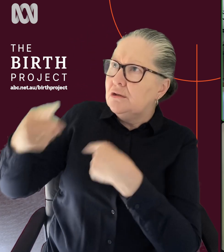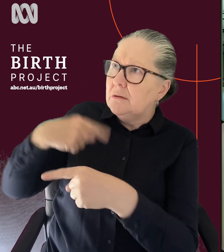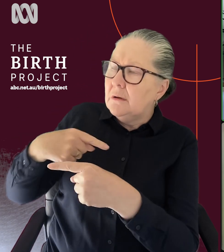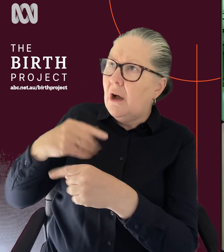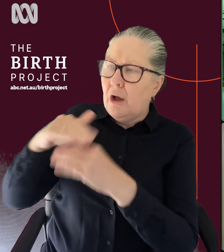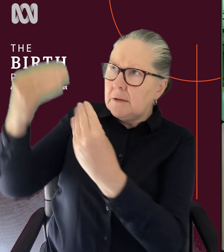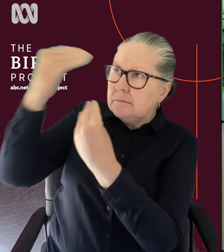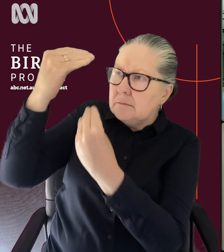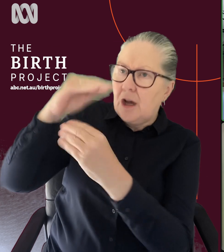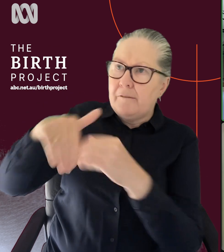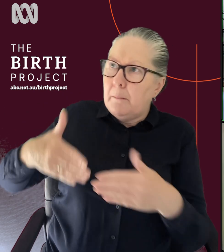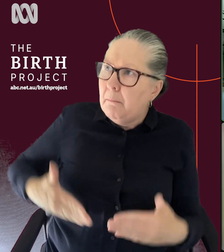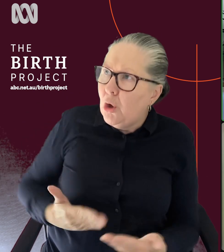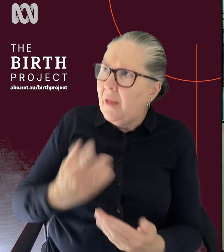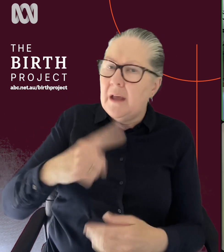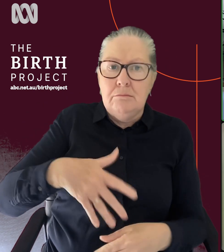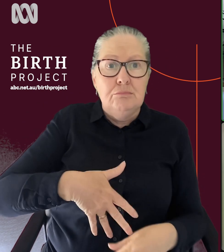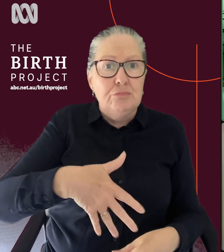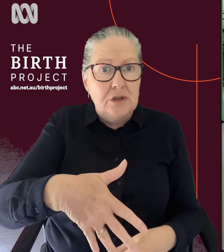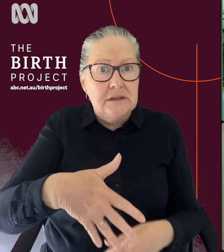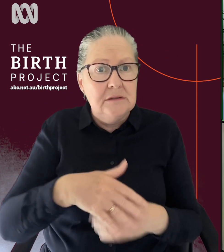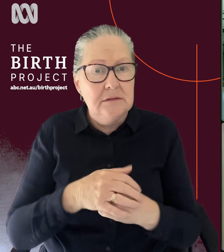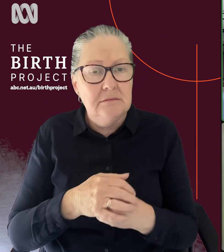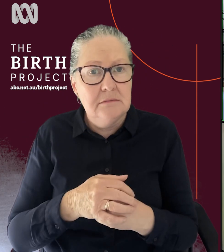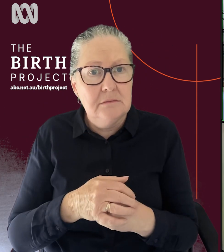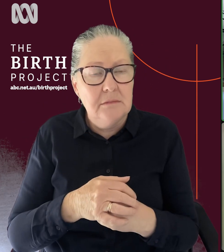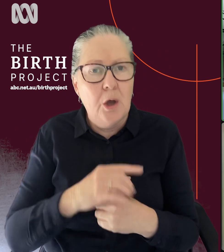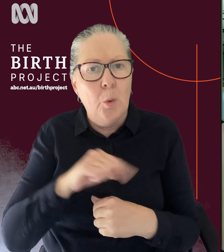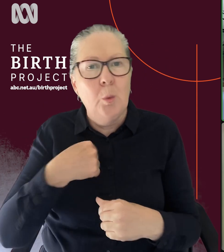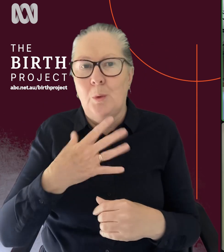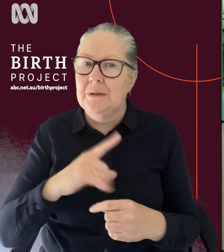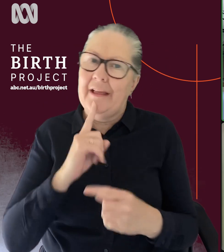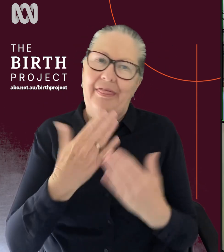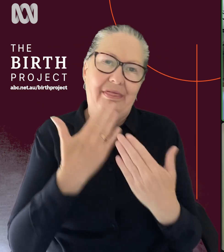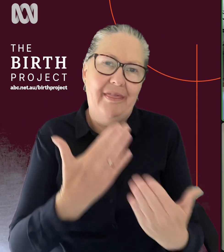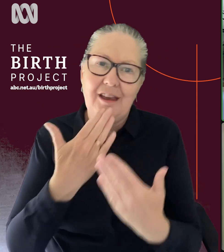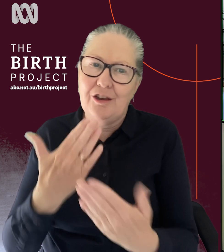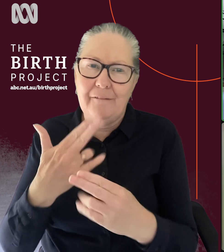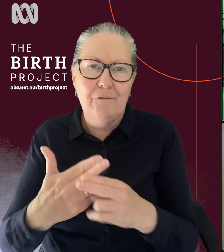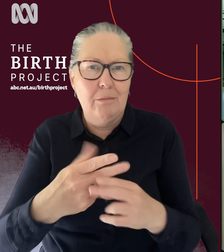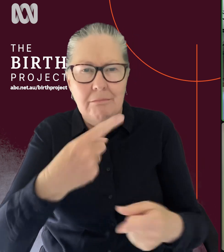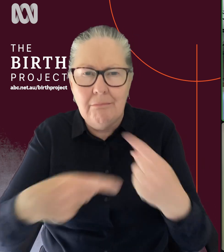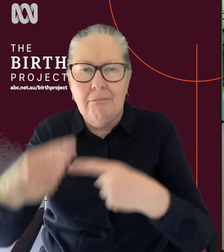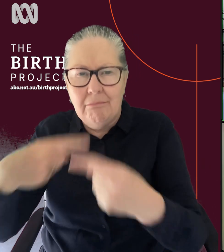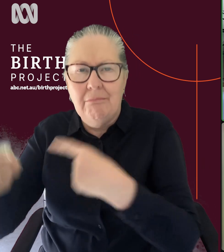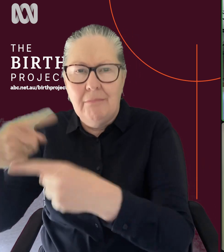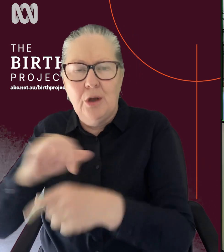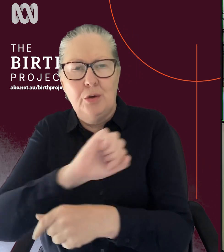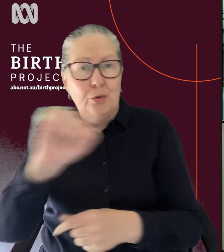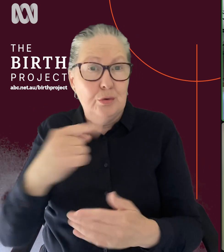you needed about birth and pregnancy. We wanted to thank you very much for sharing lots of your stories with